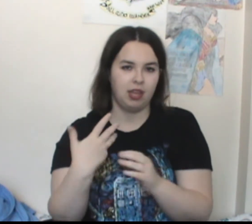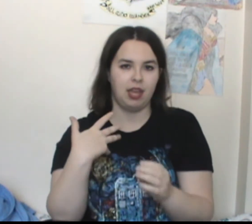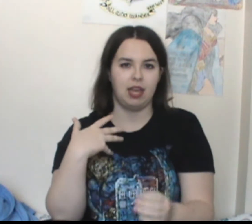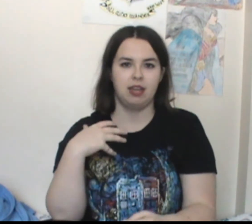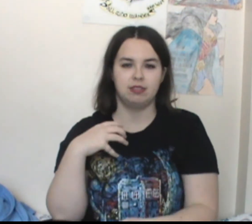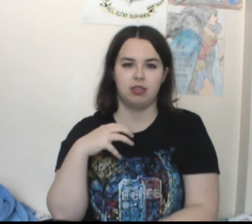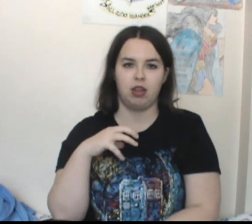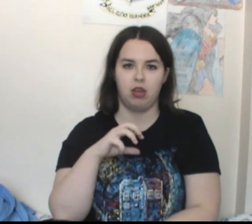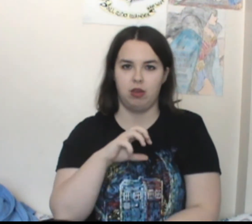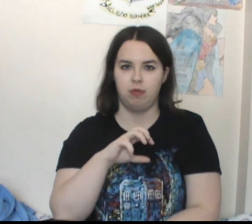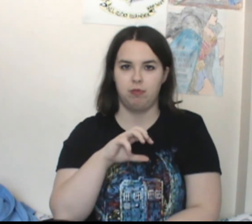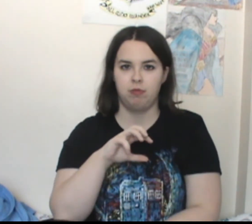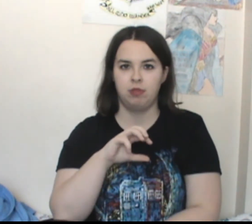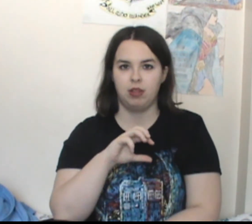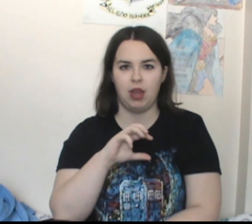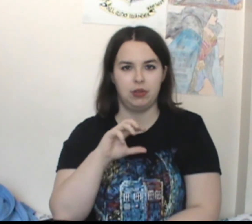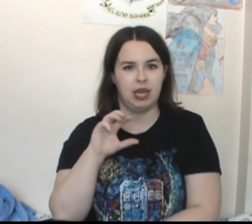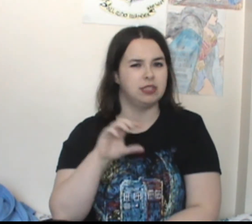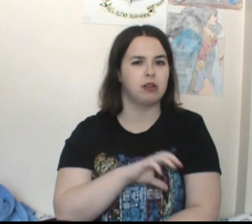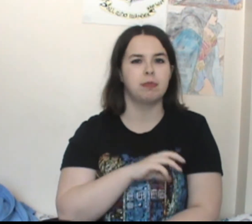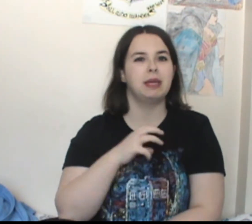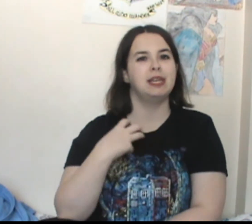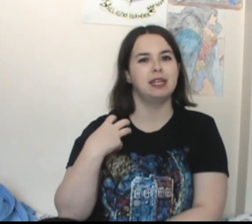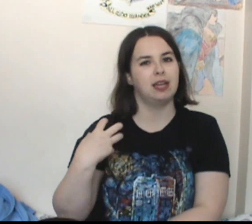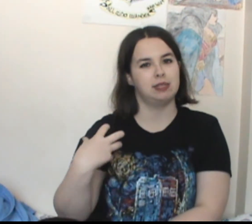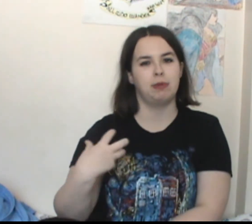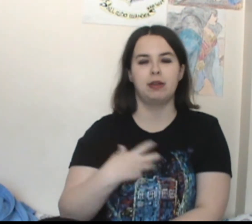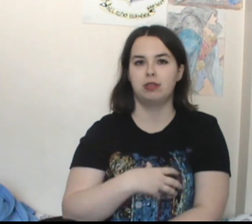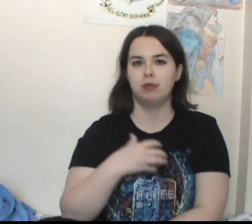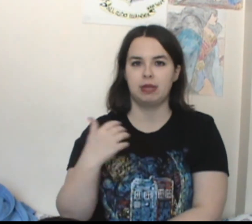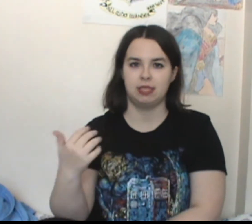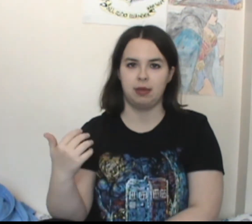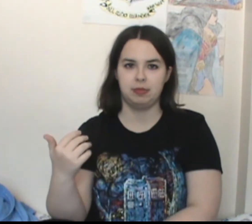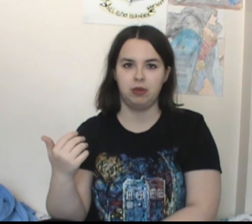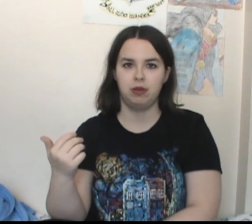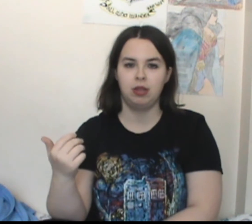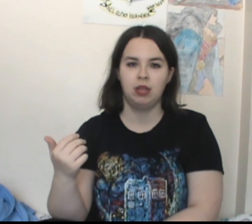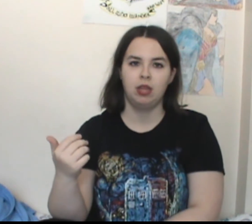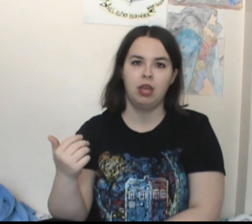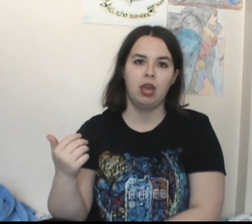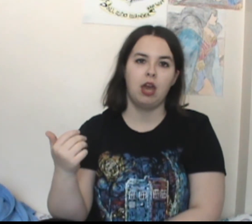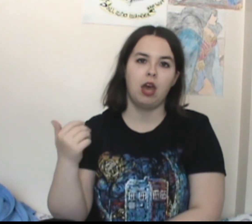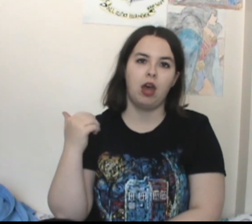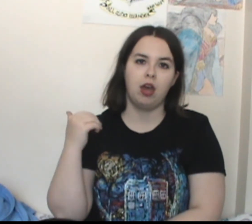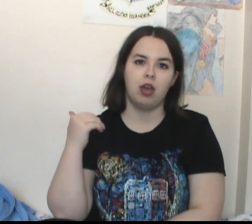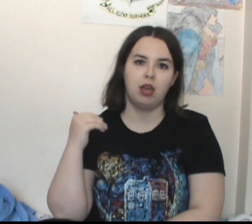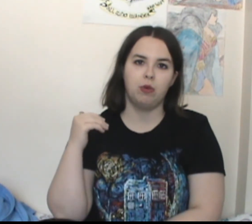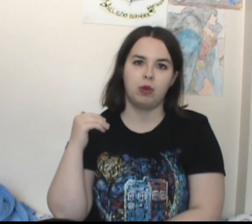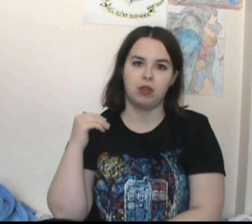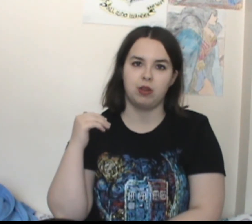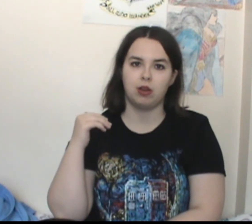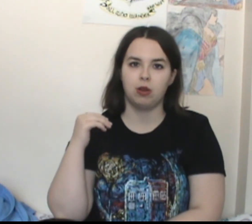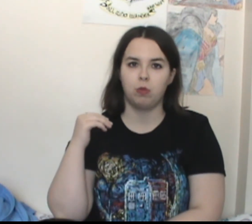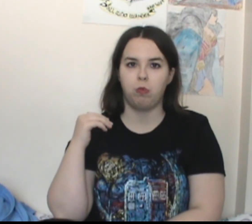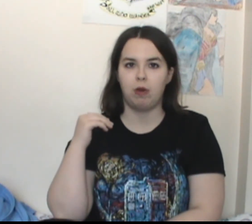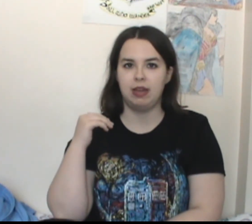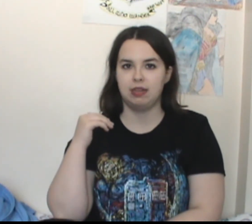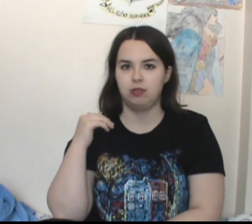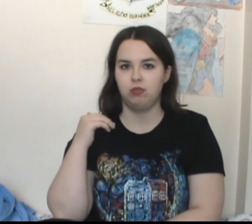And, um, how that sort of played in as well to the rest of the episode. Uh, with her wanting to